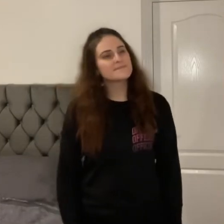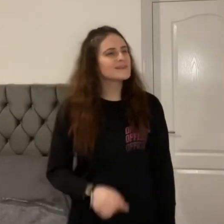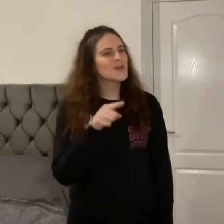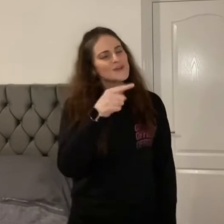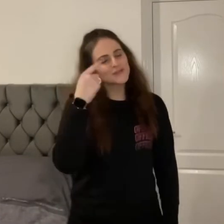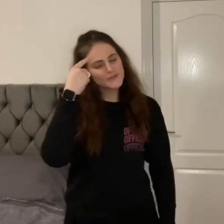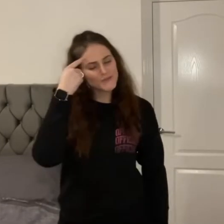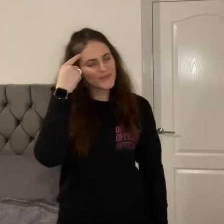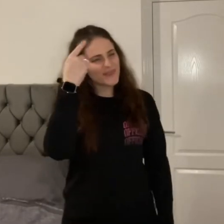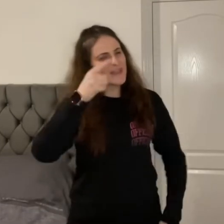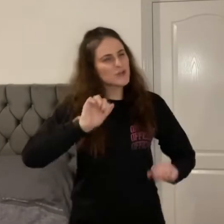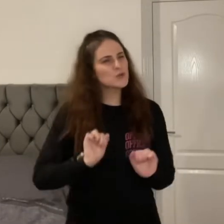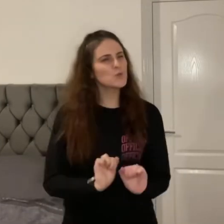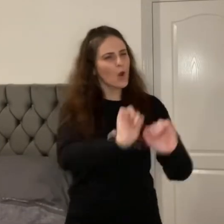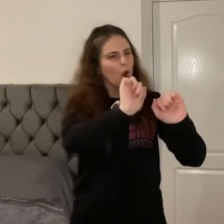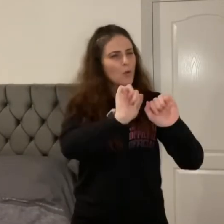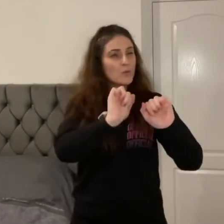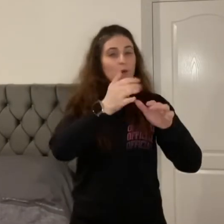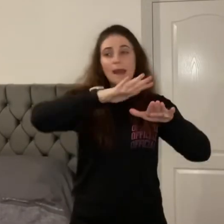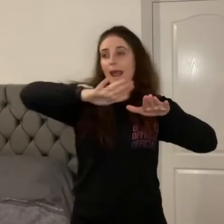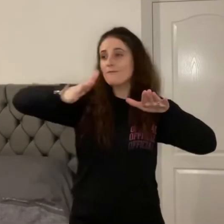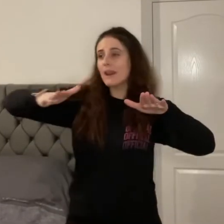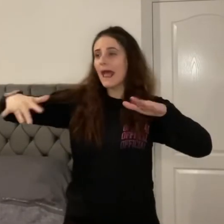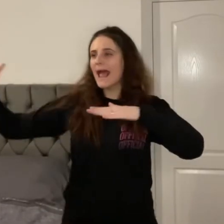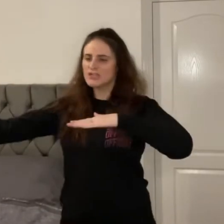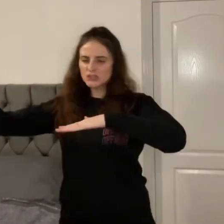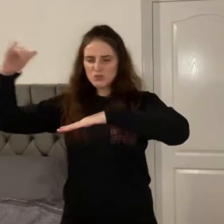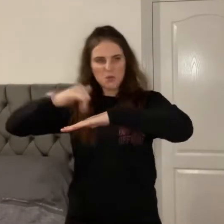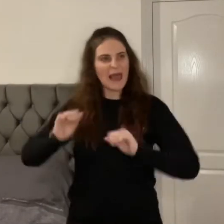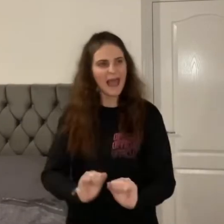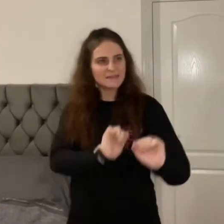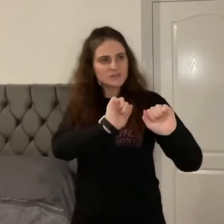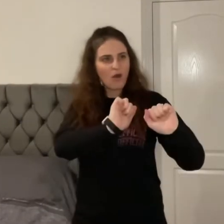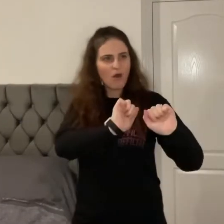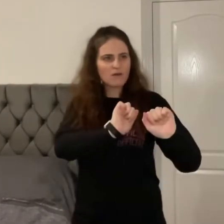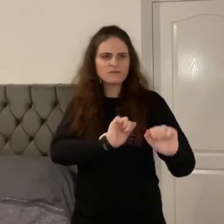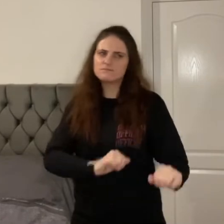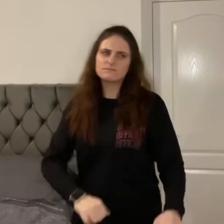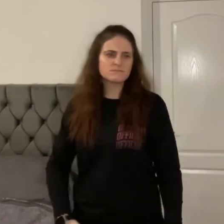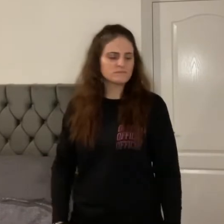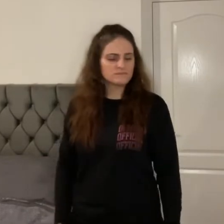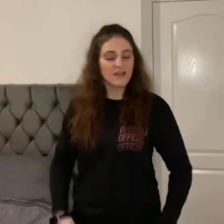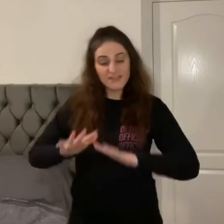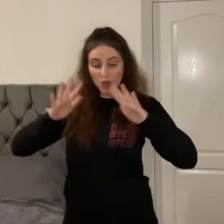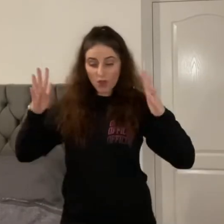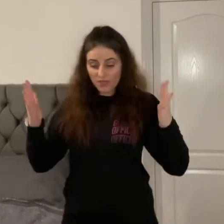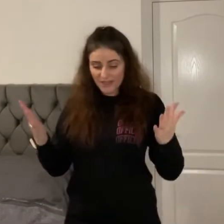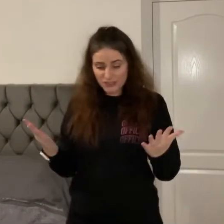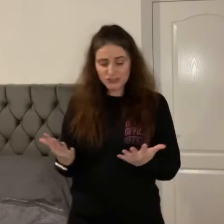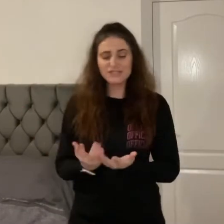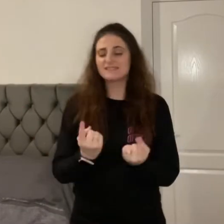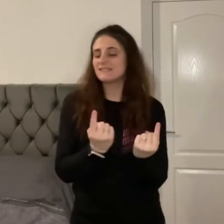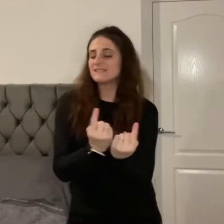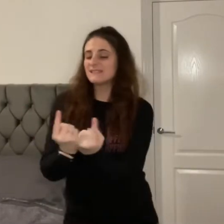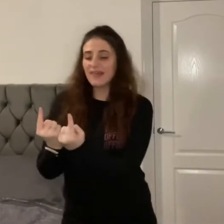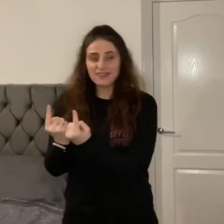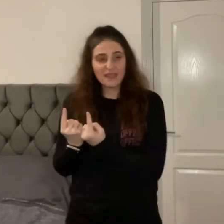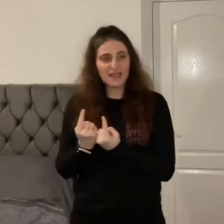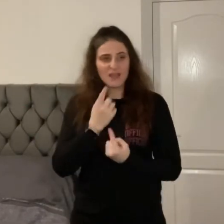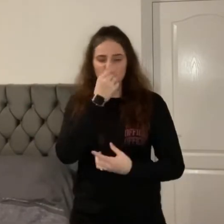You think you own whatever land you land on. The earth is just a dead thing you